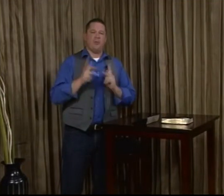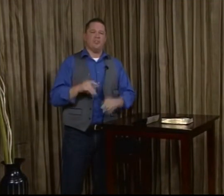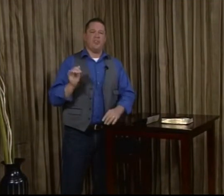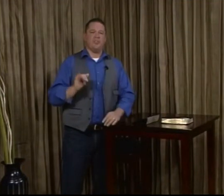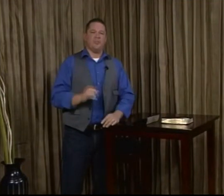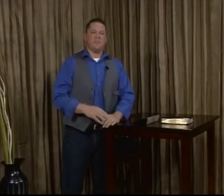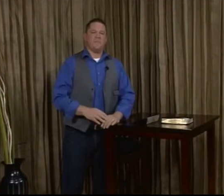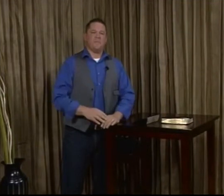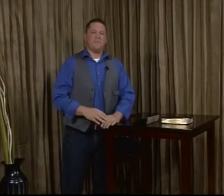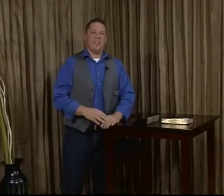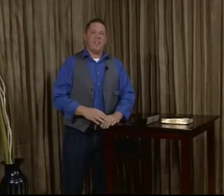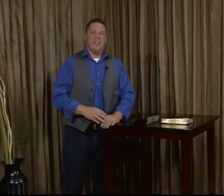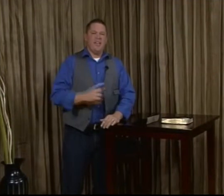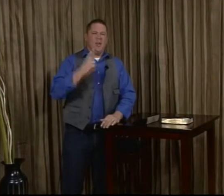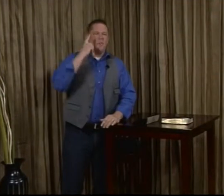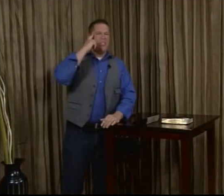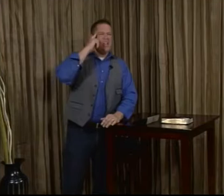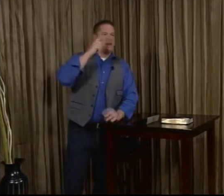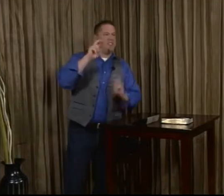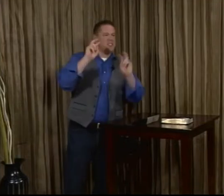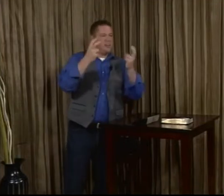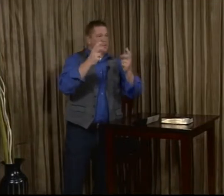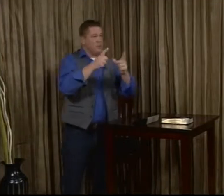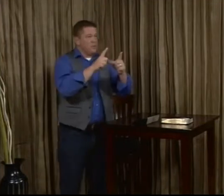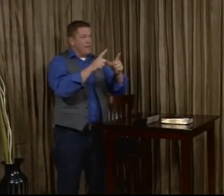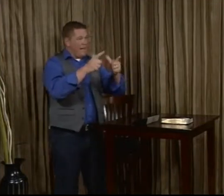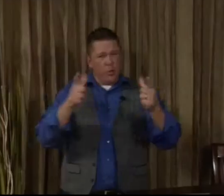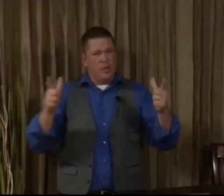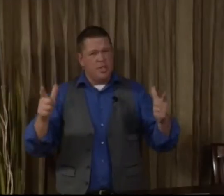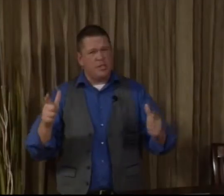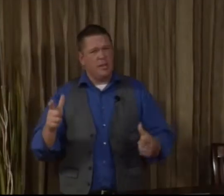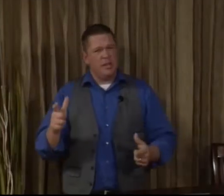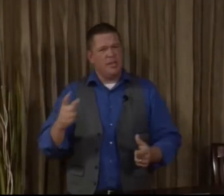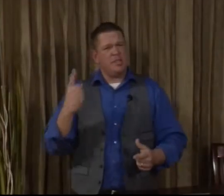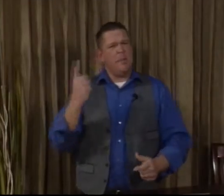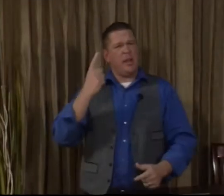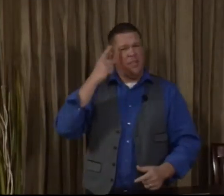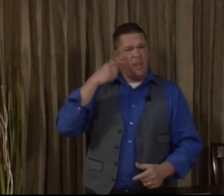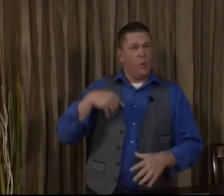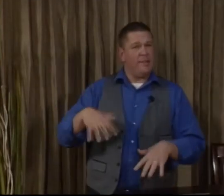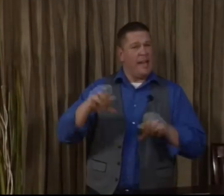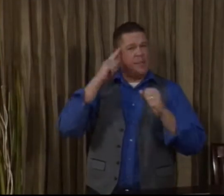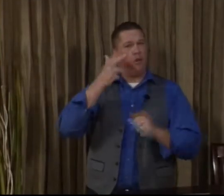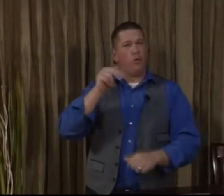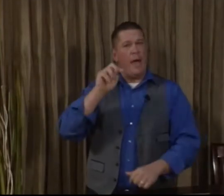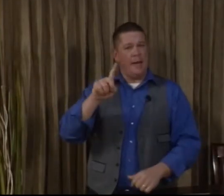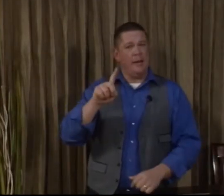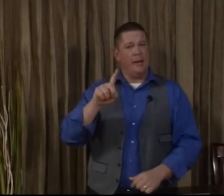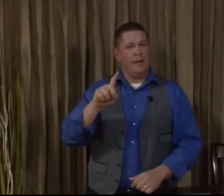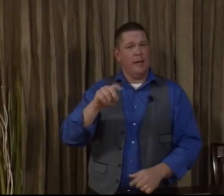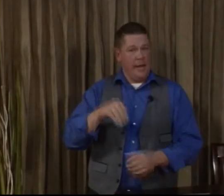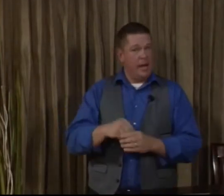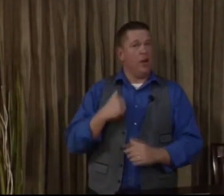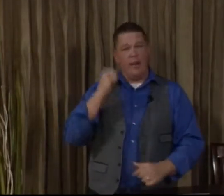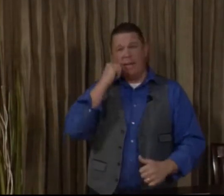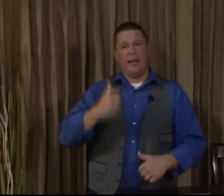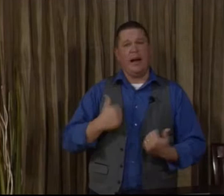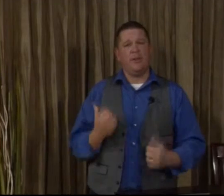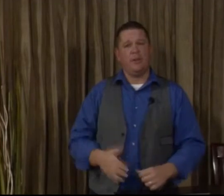person also. When I think about the subject of language, it's something I think we take for granted in our daily lives.